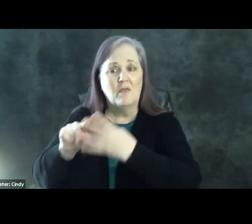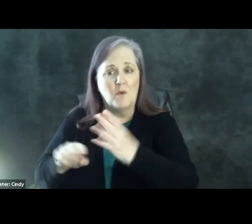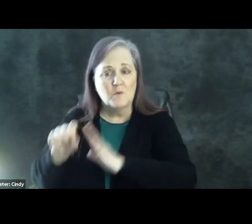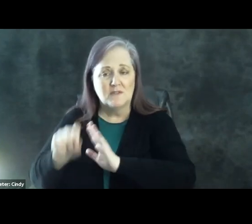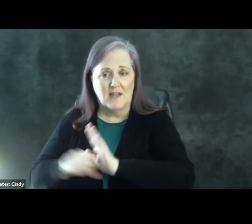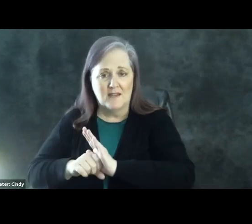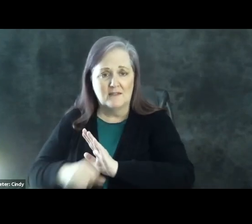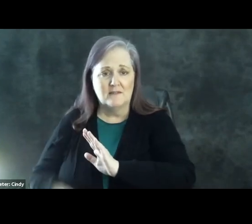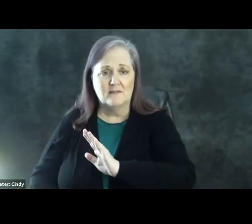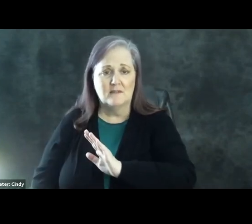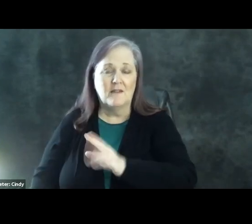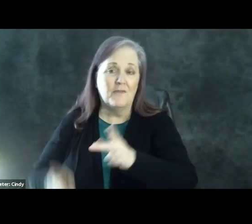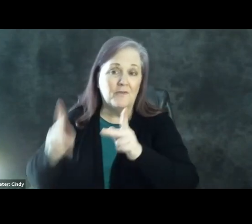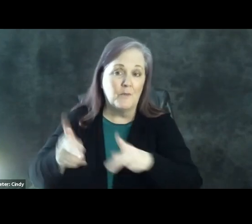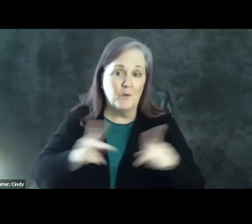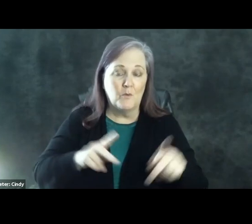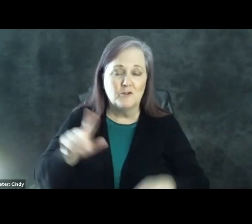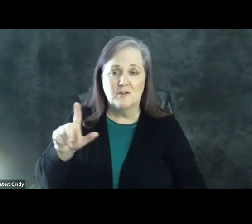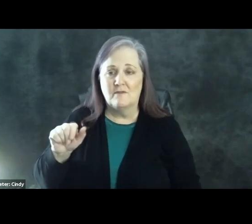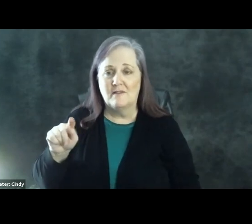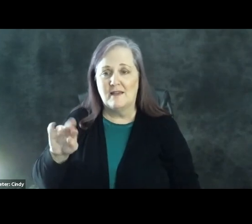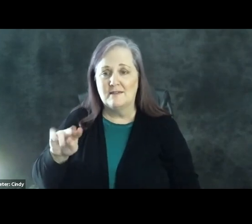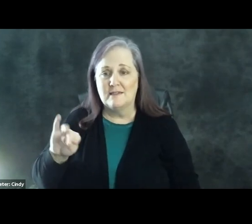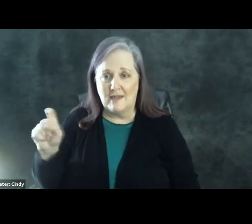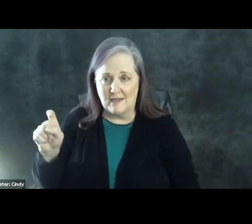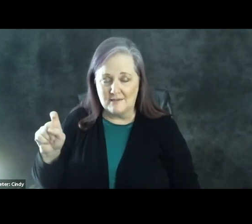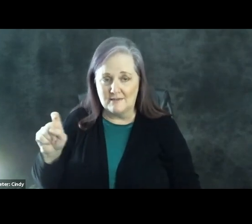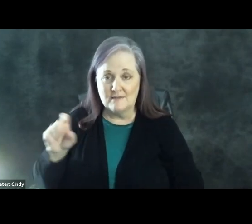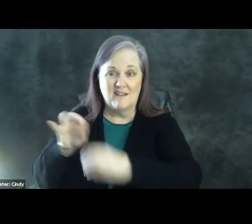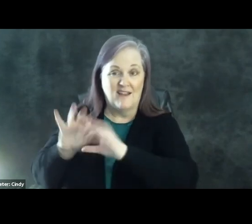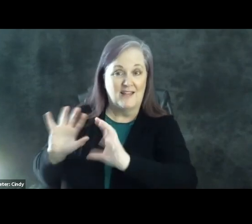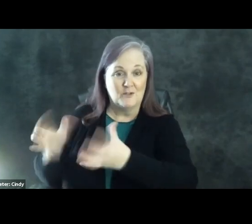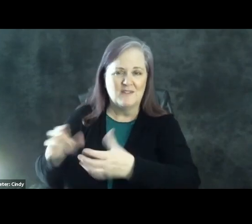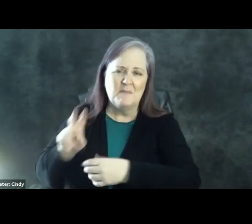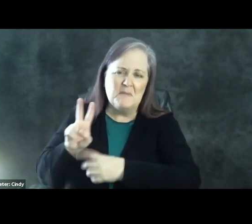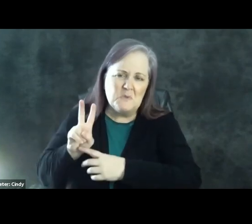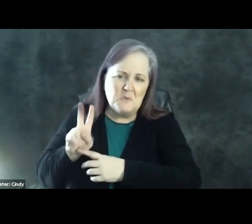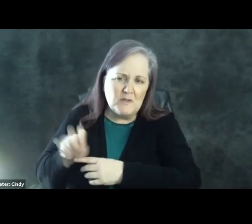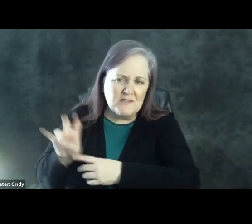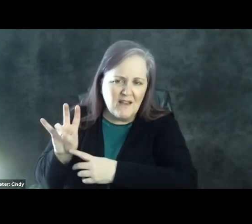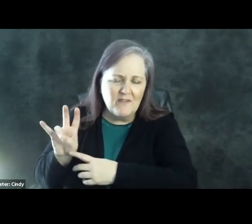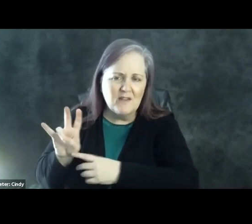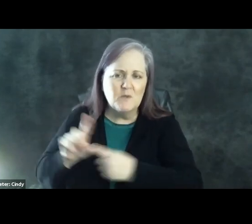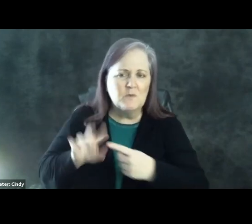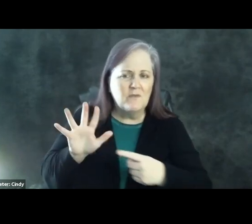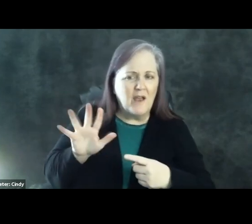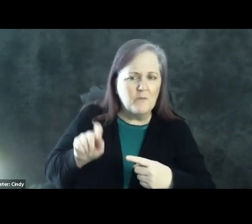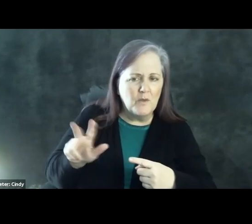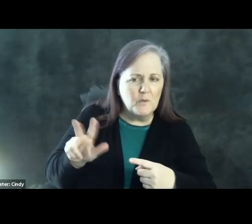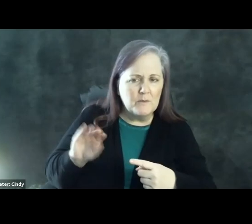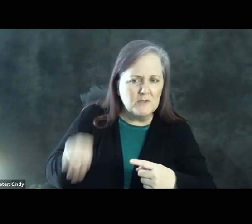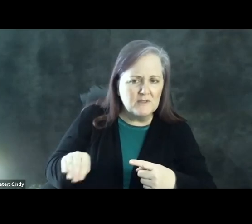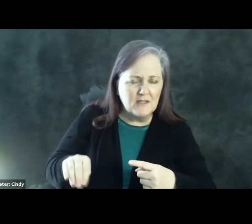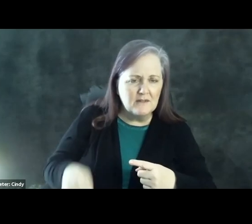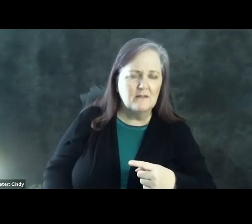proportion of the Latinx electorate is only like 2.7 to 5.3% of the